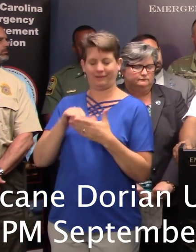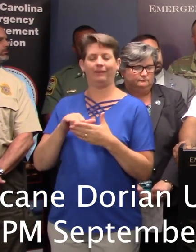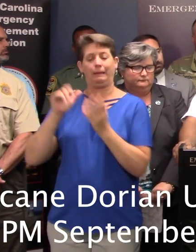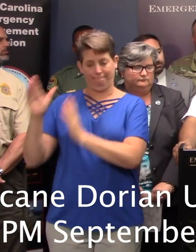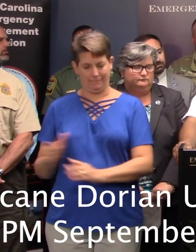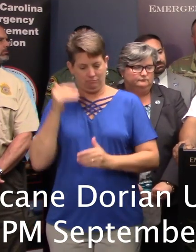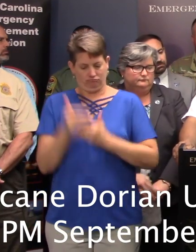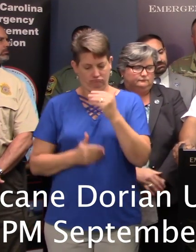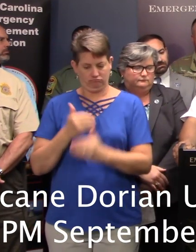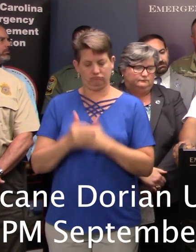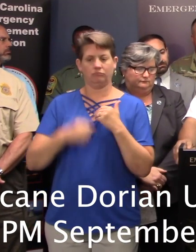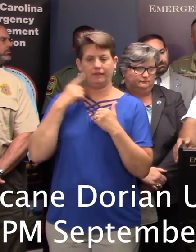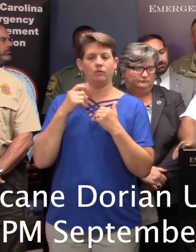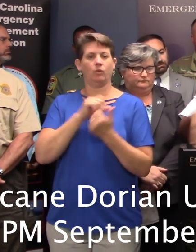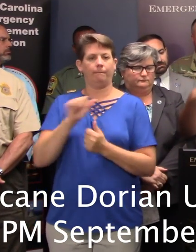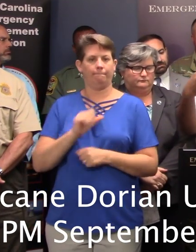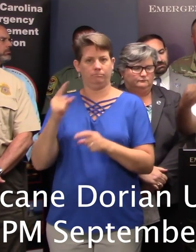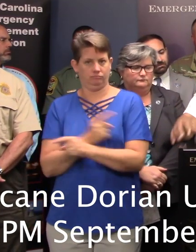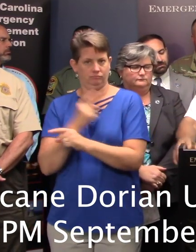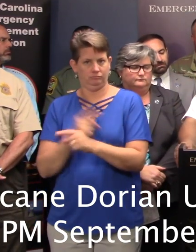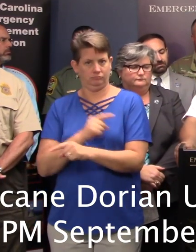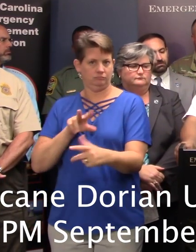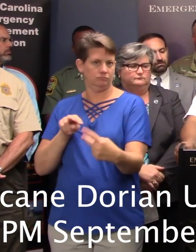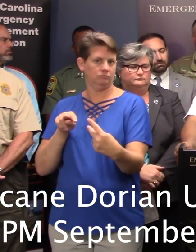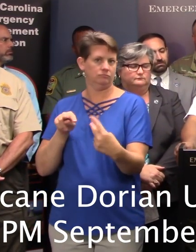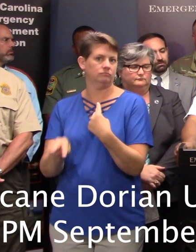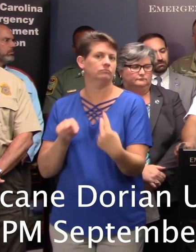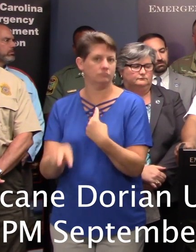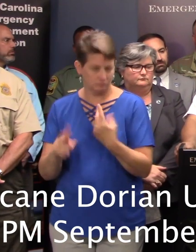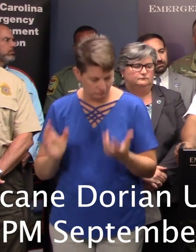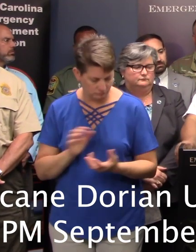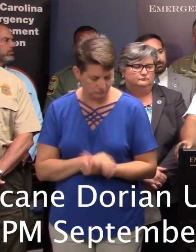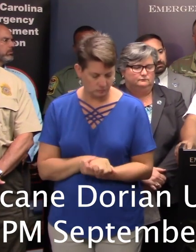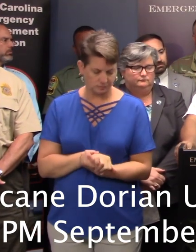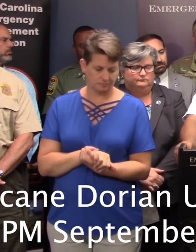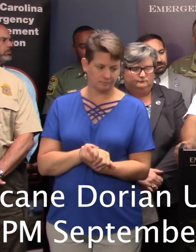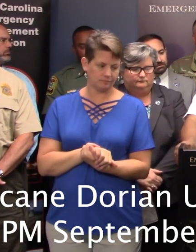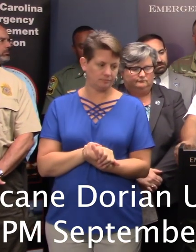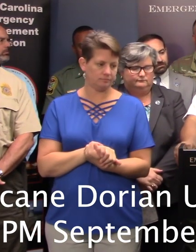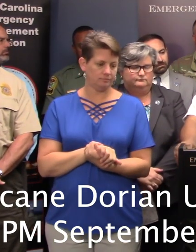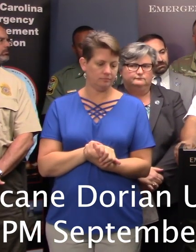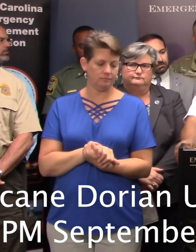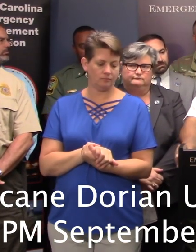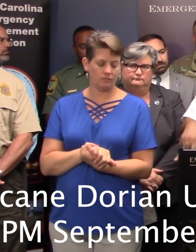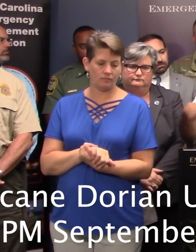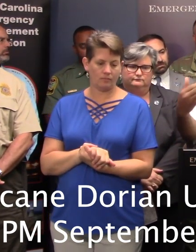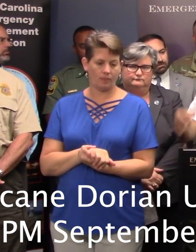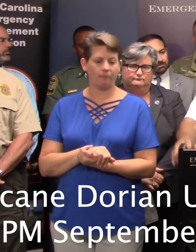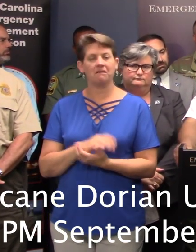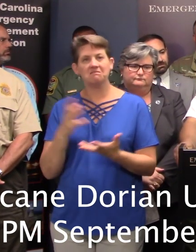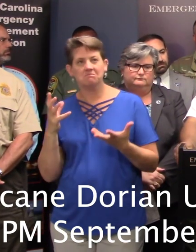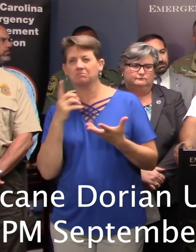eastbound lanes of I-26 back to their normal traffic flow. This process, again, will